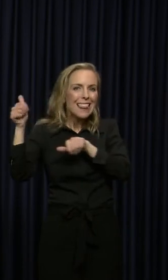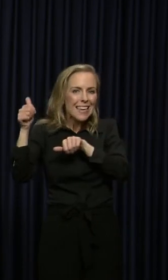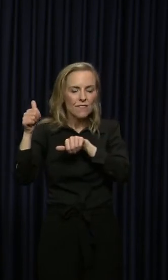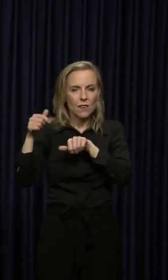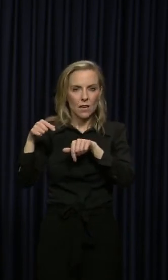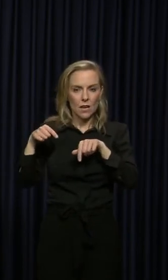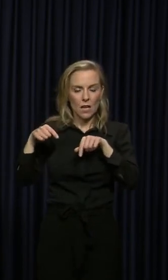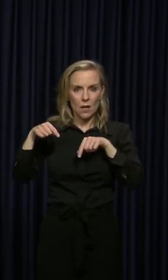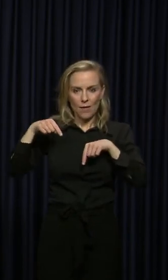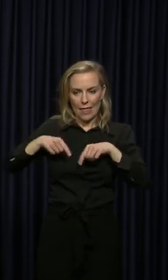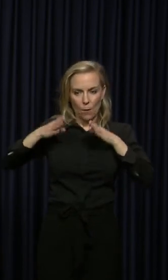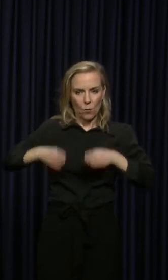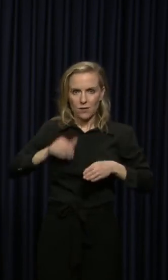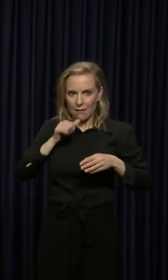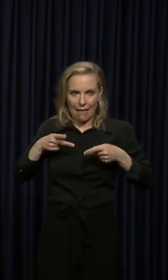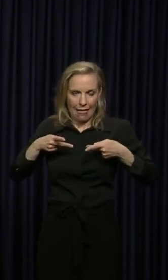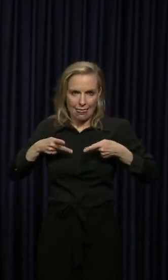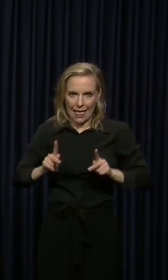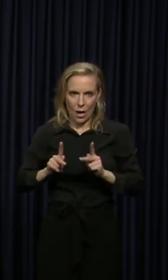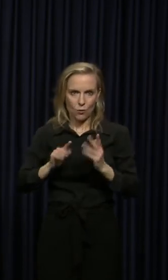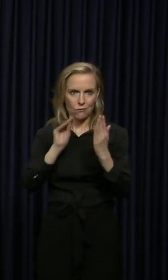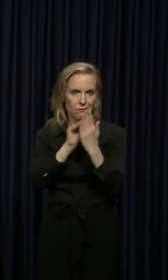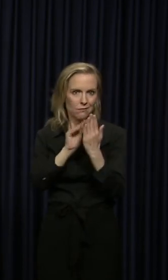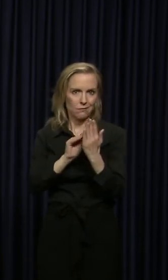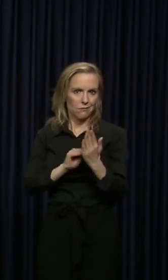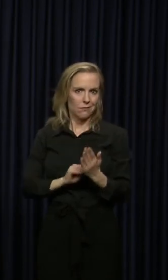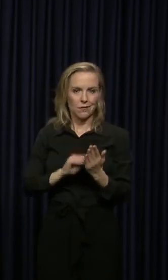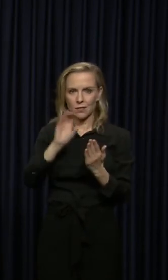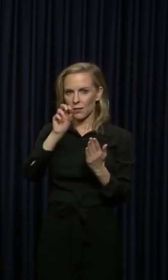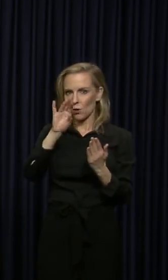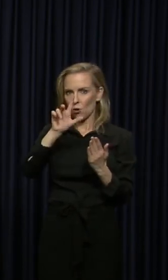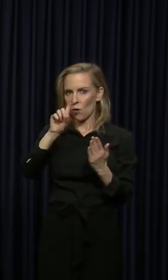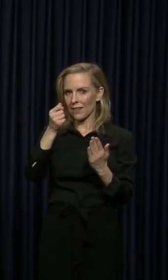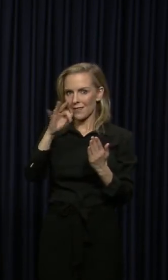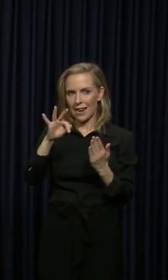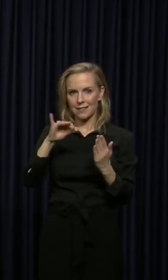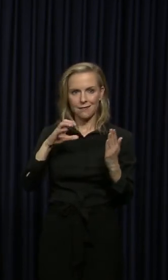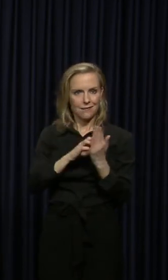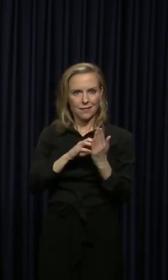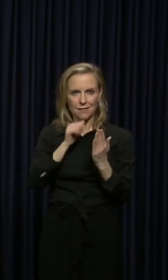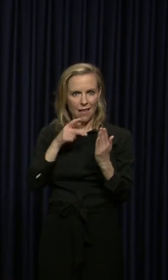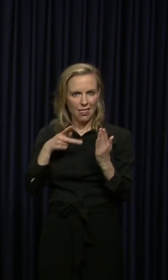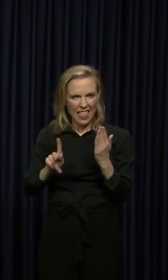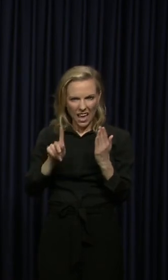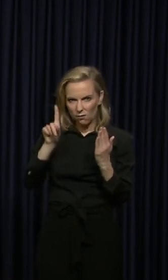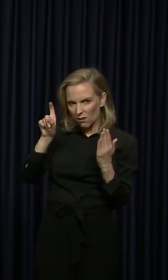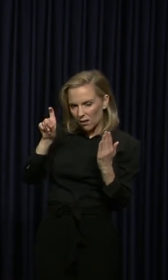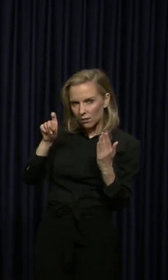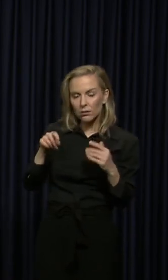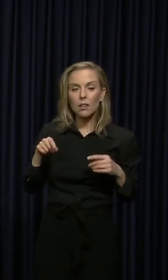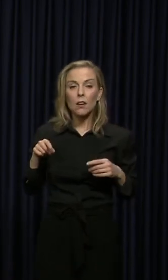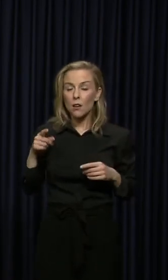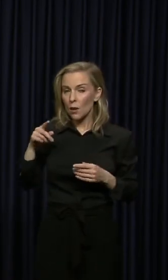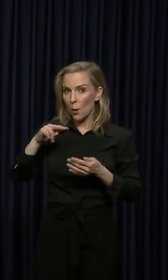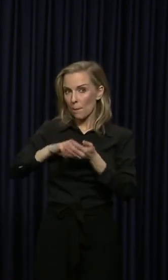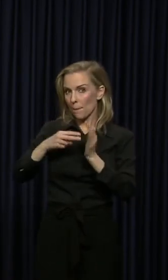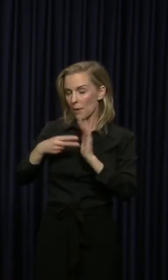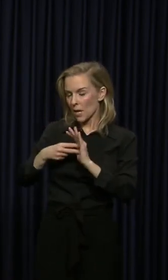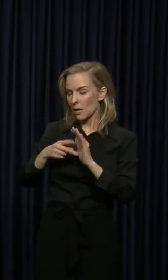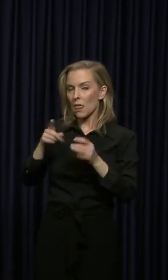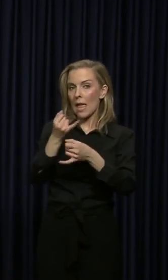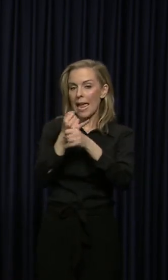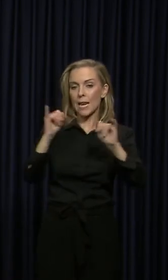not allowed to write anything involving COVID-19 in that section. So this is uh, independent contractors